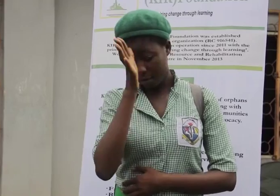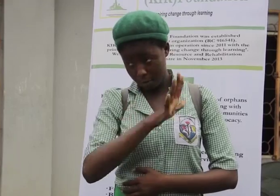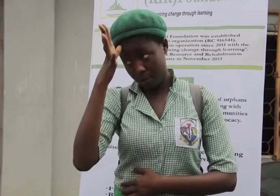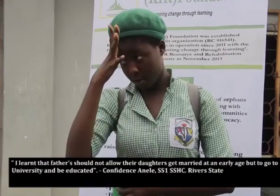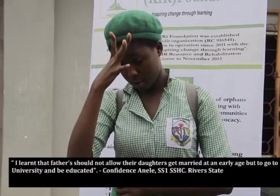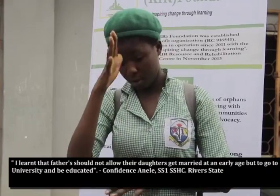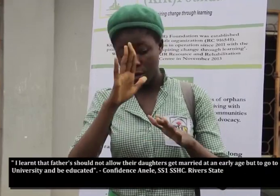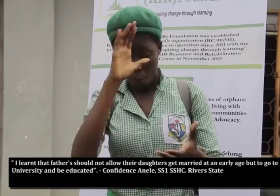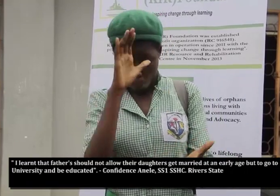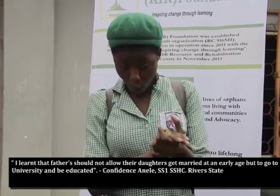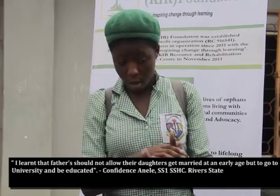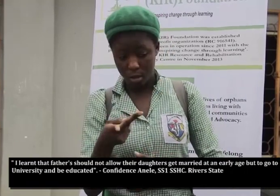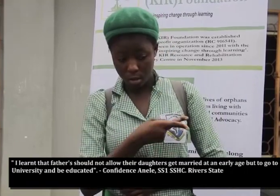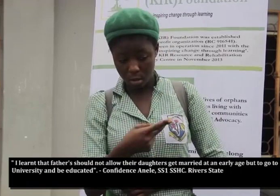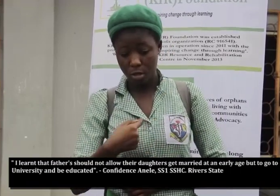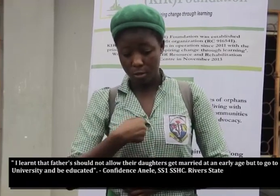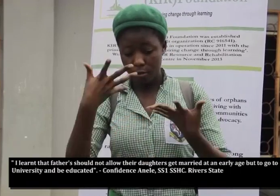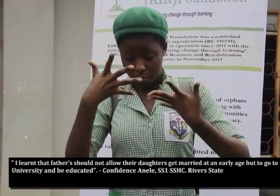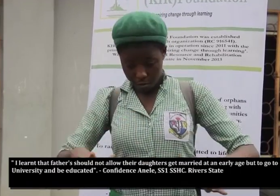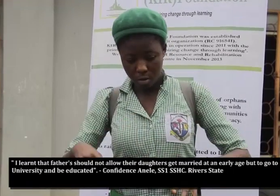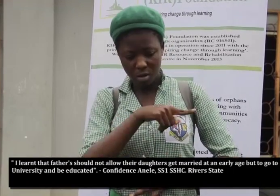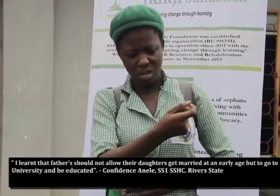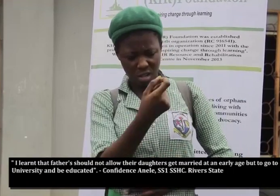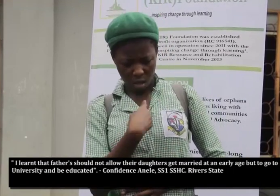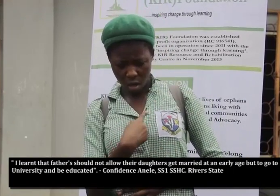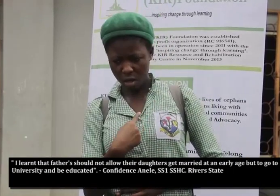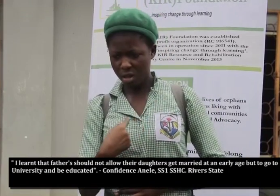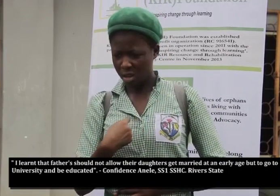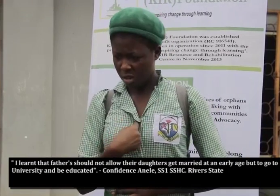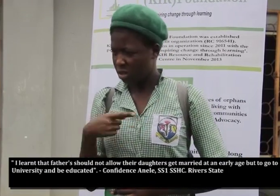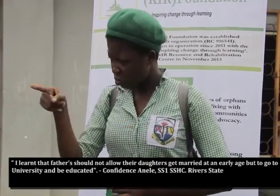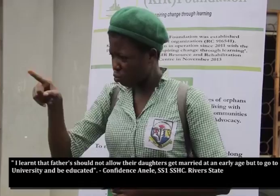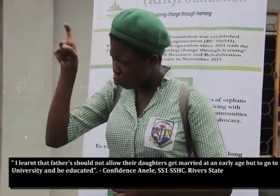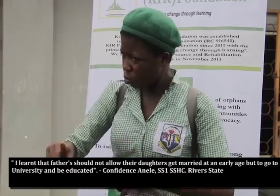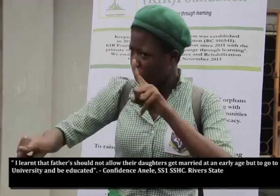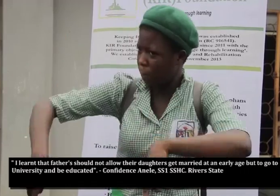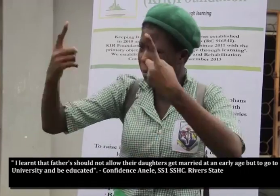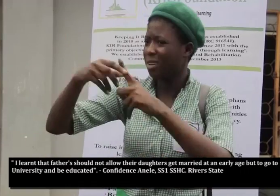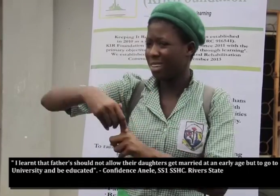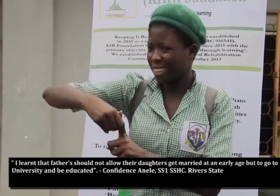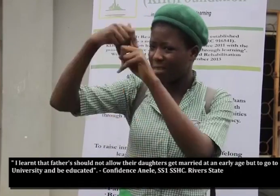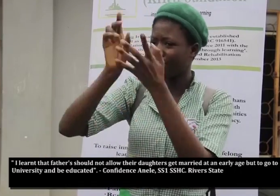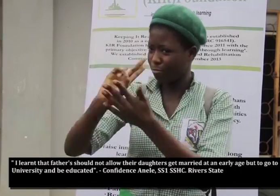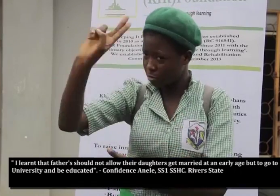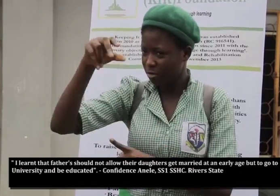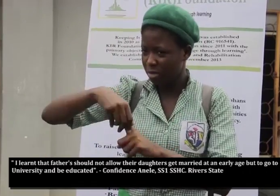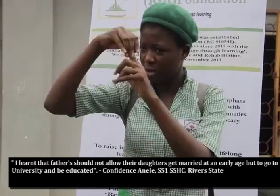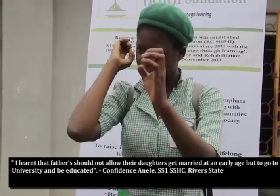I learned that. learned should not allow their daughter to get married at an early age but to go to